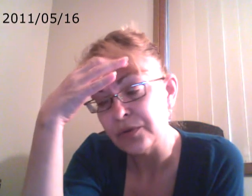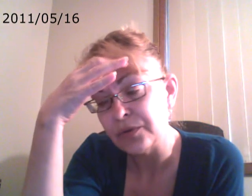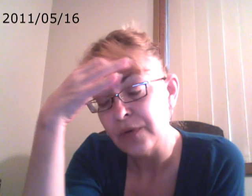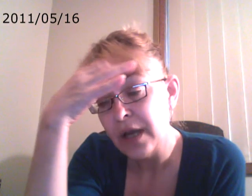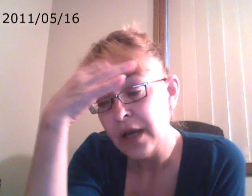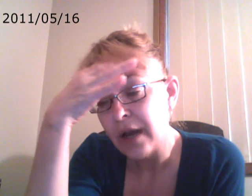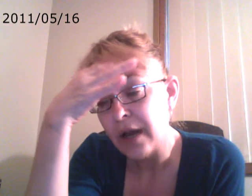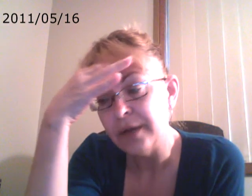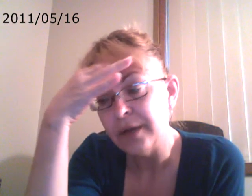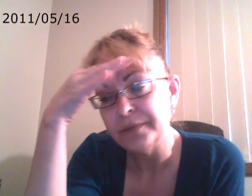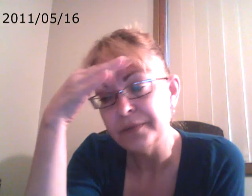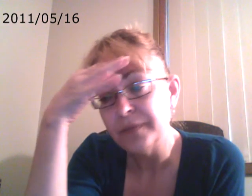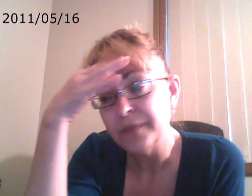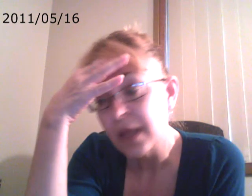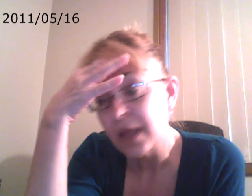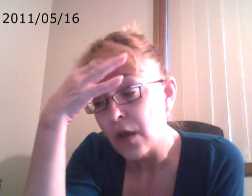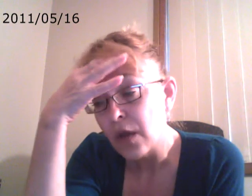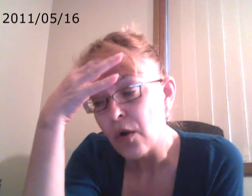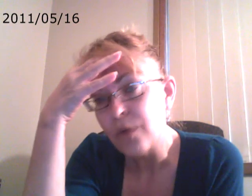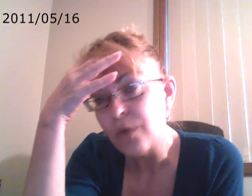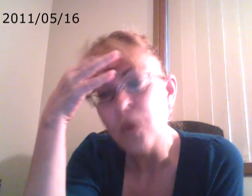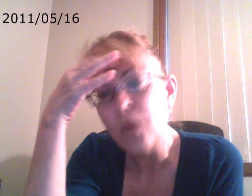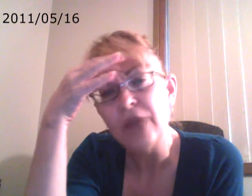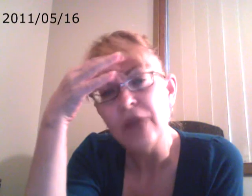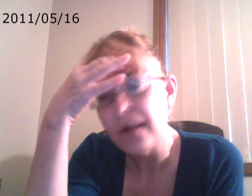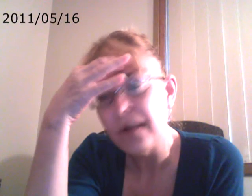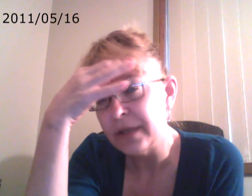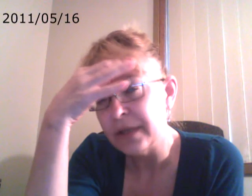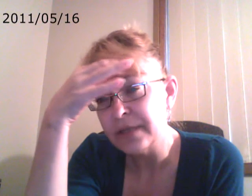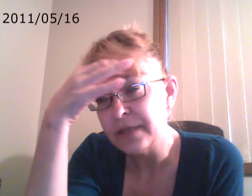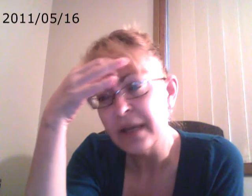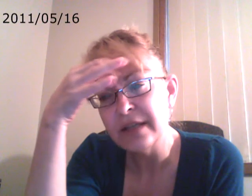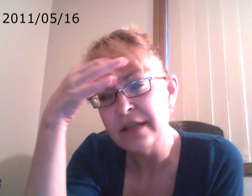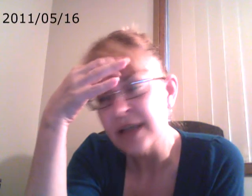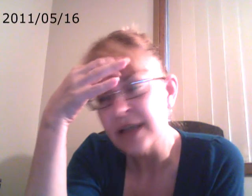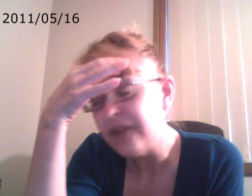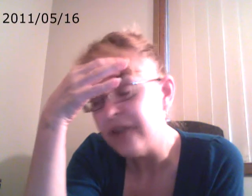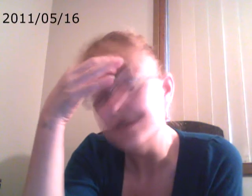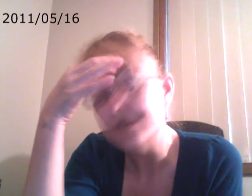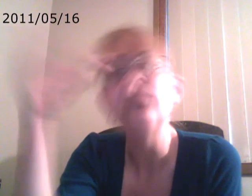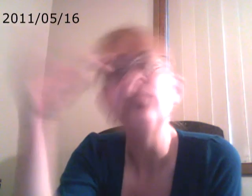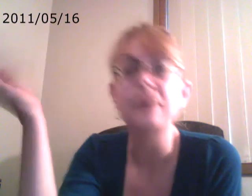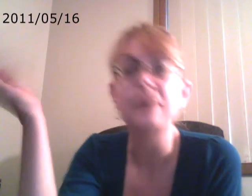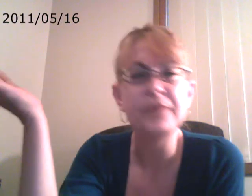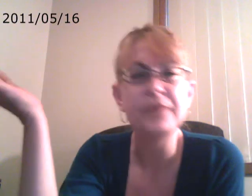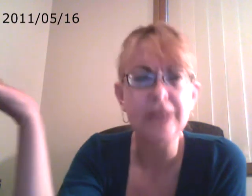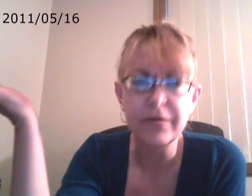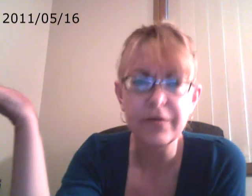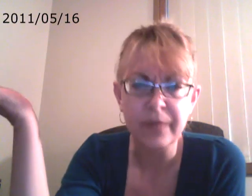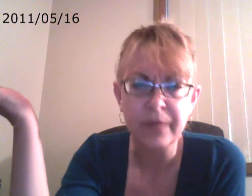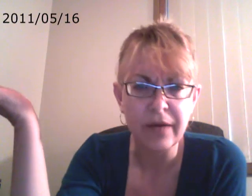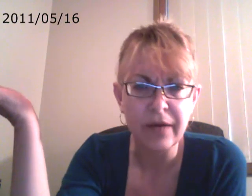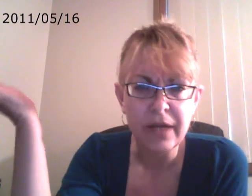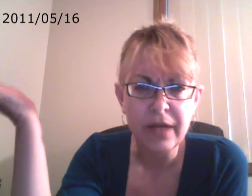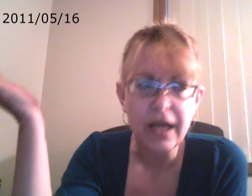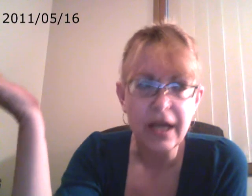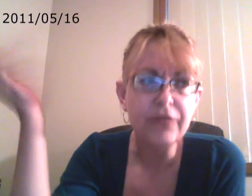overcome this. Because I understand where everybody's coming from now. Everybody